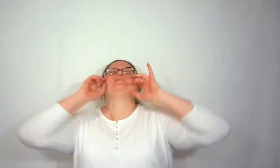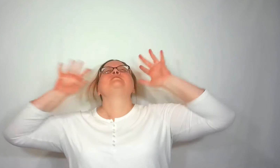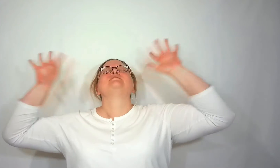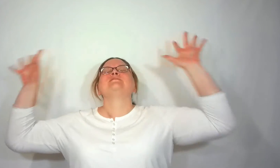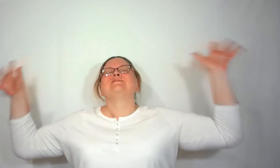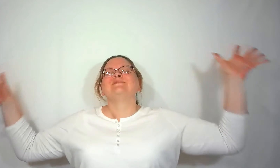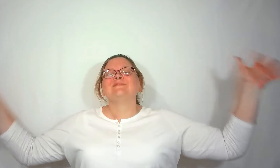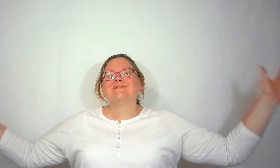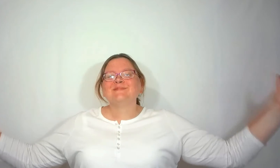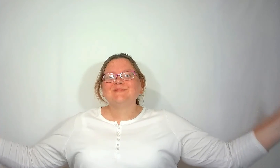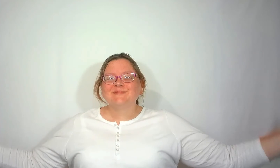up and see